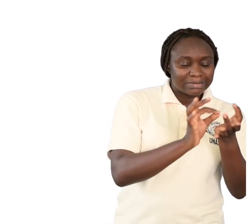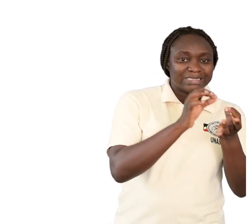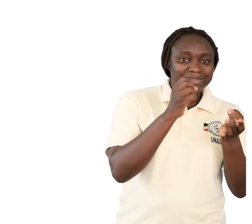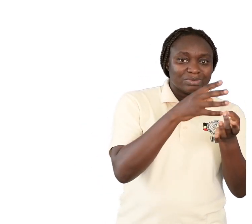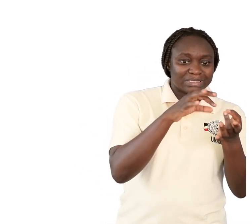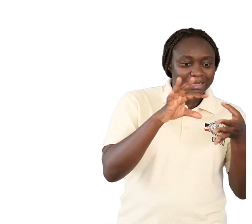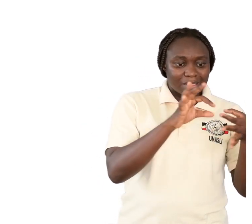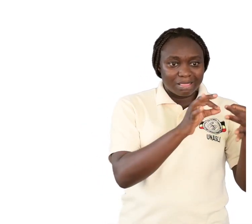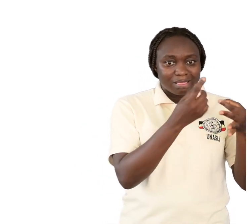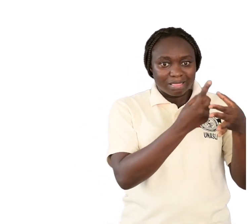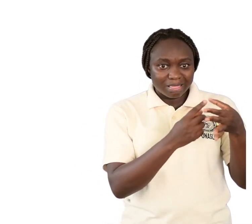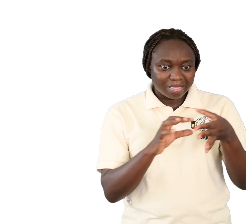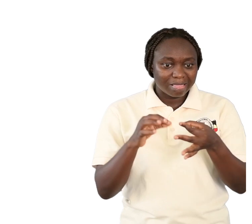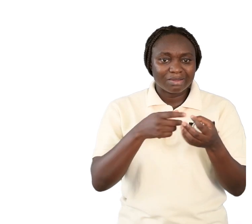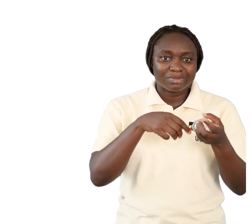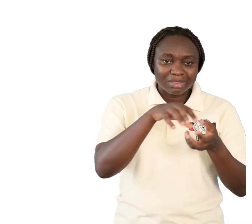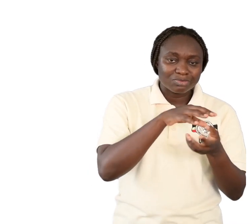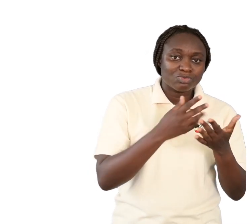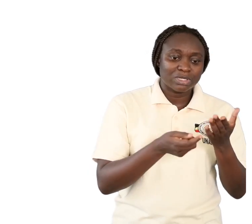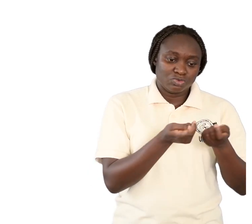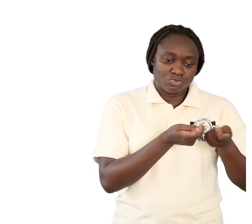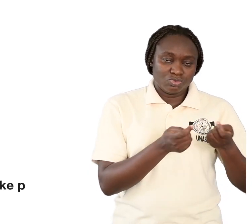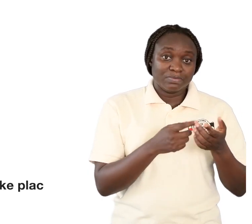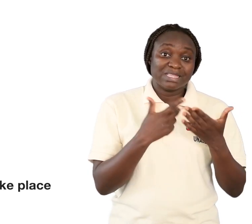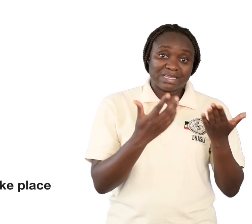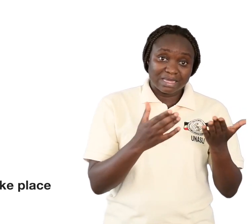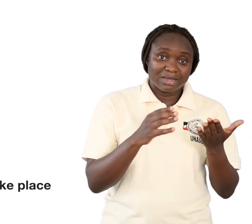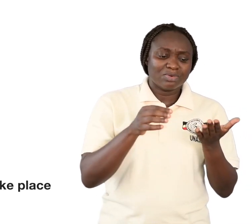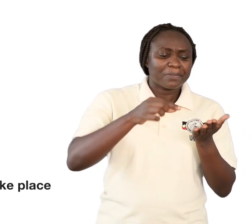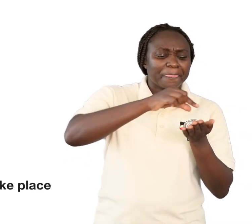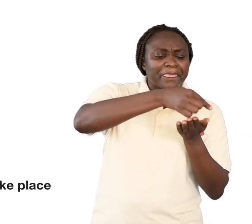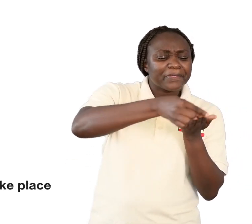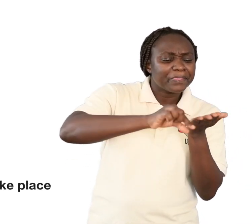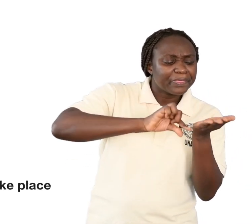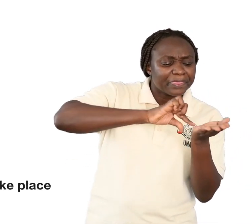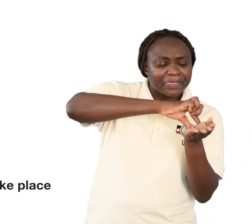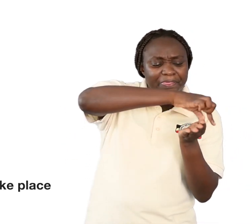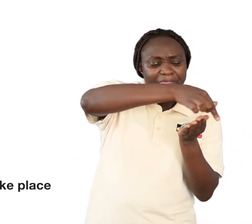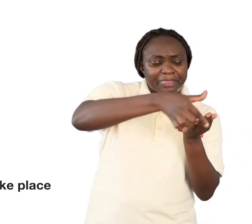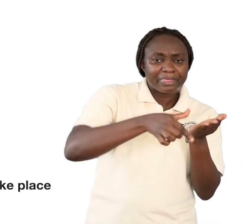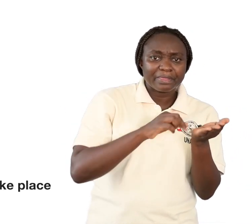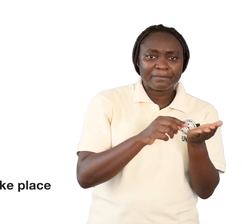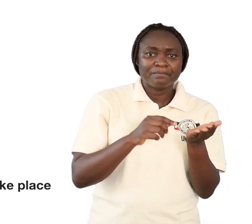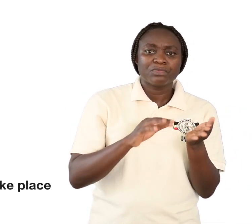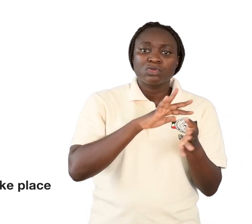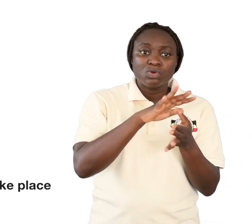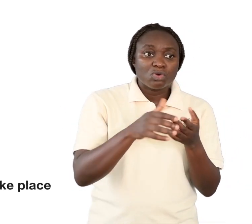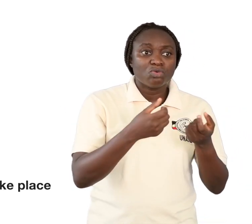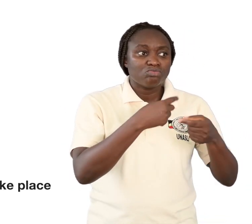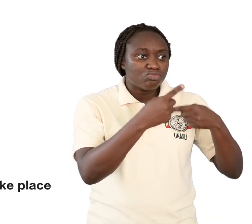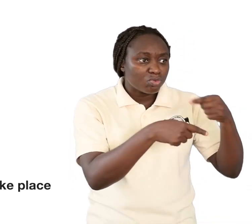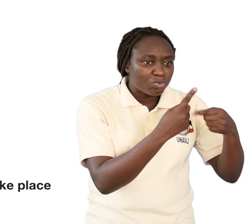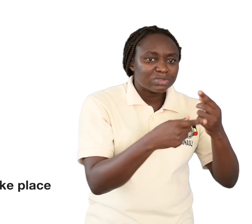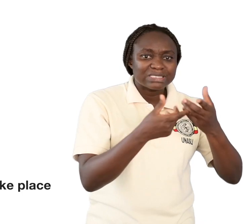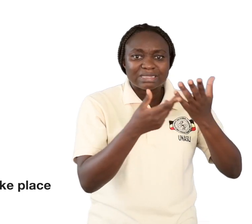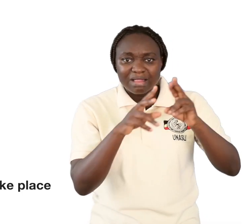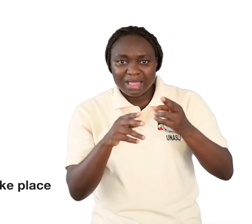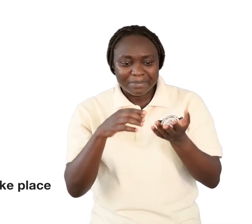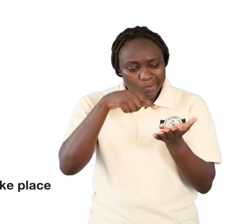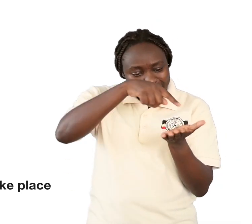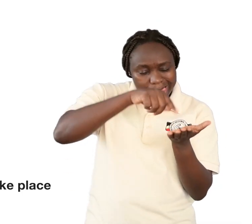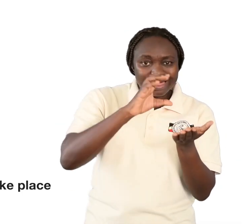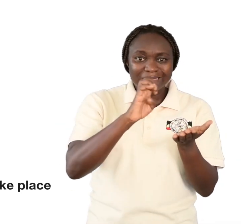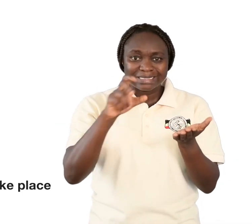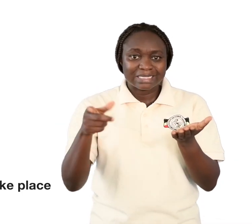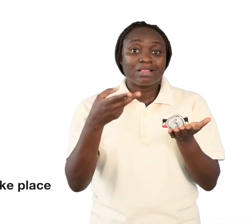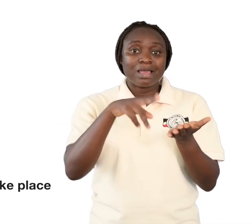What about the cytoplasm? The cytoplasm is where all activities within the cell take